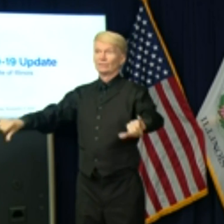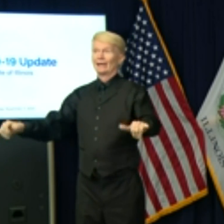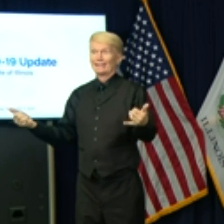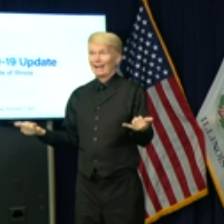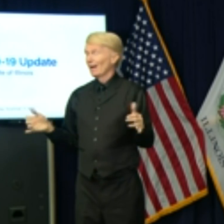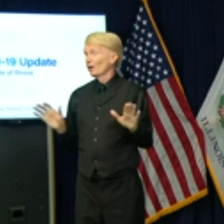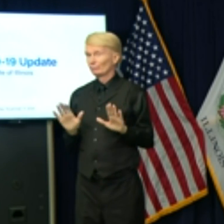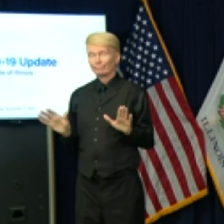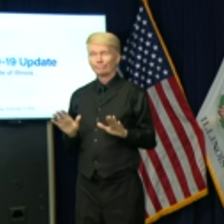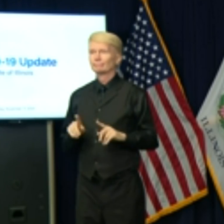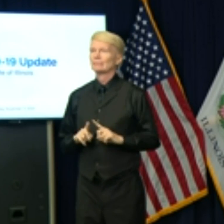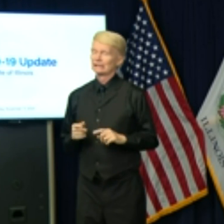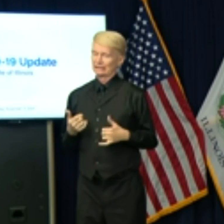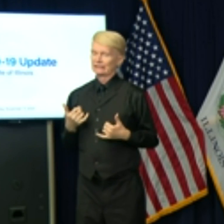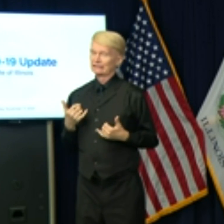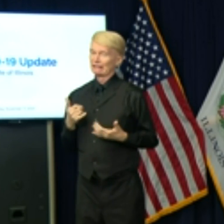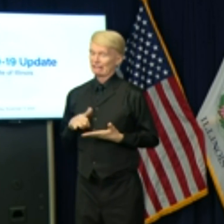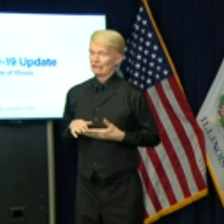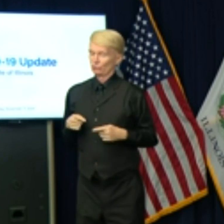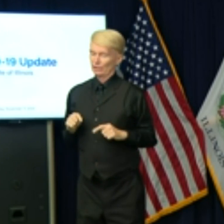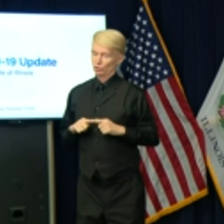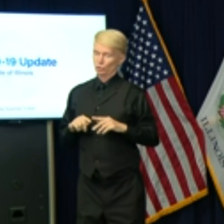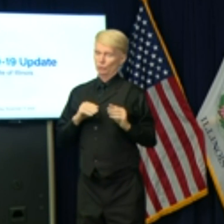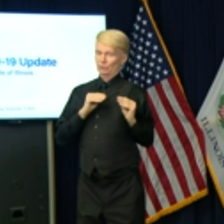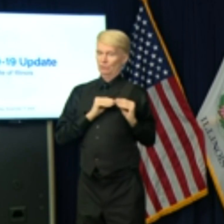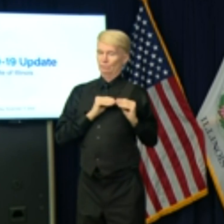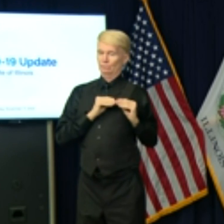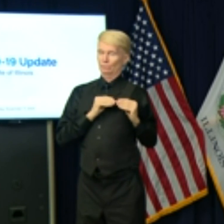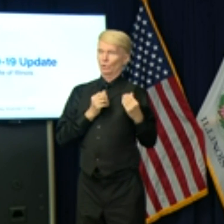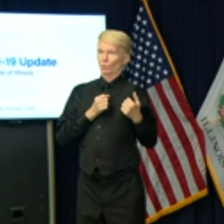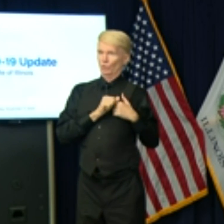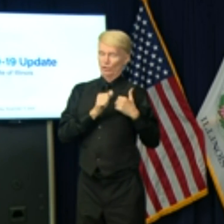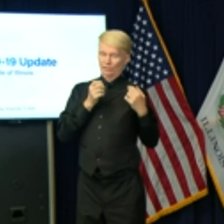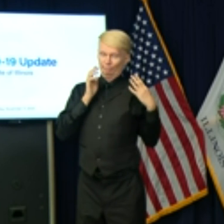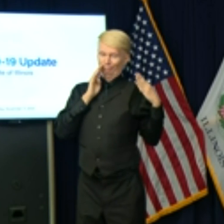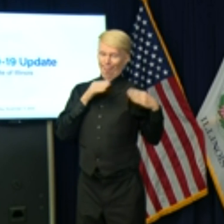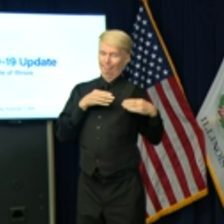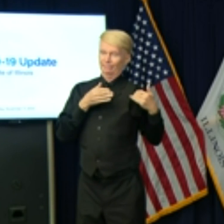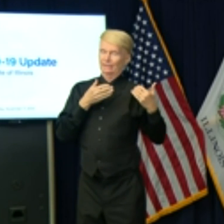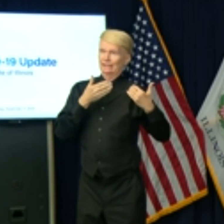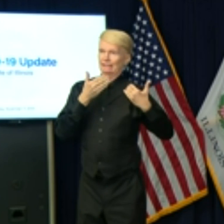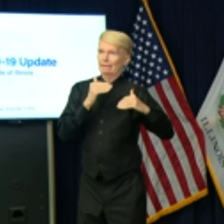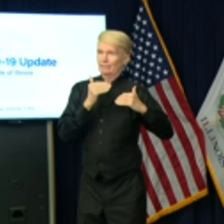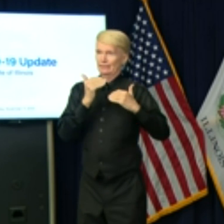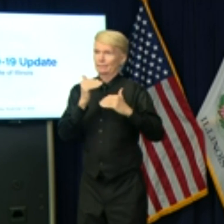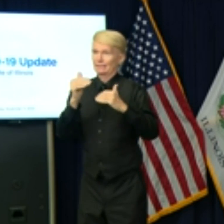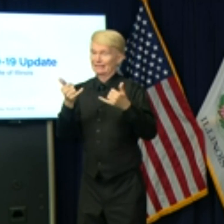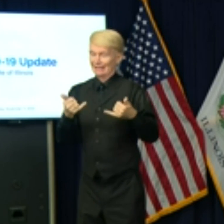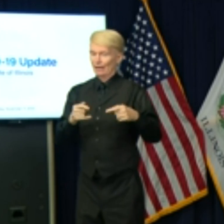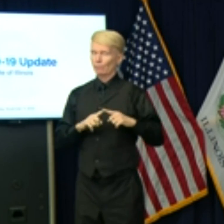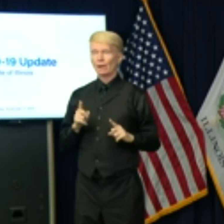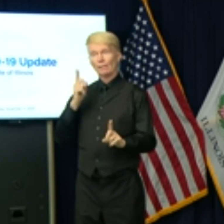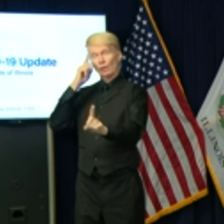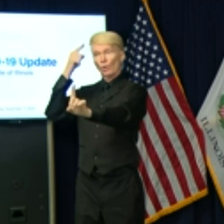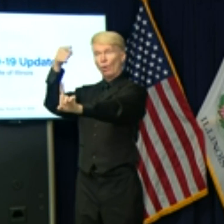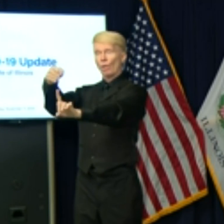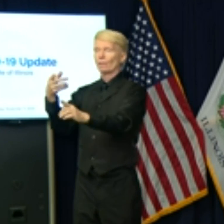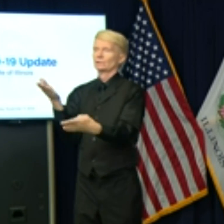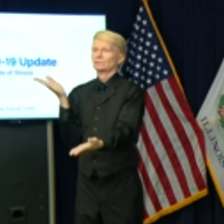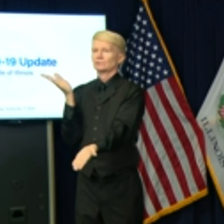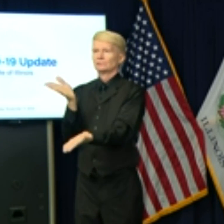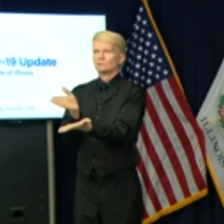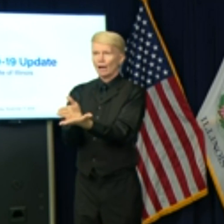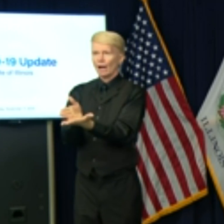trying to start from there and move and allow people to do some things. But the goal is to stop infection